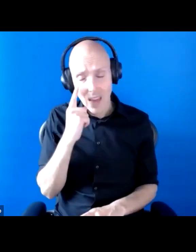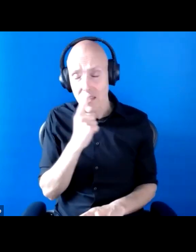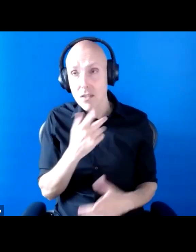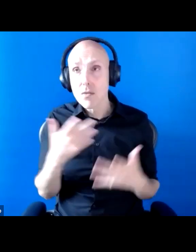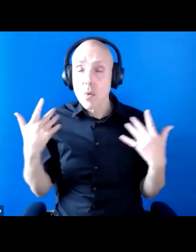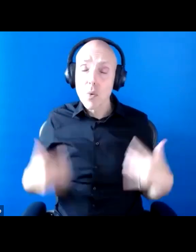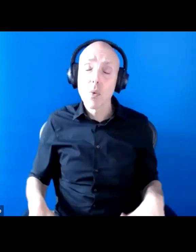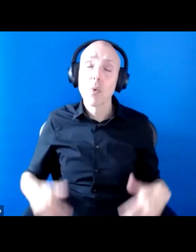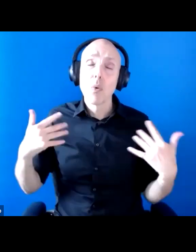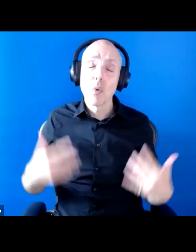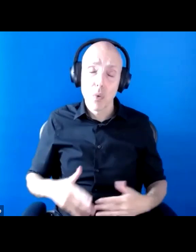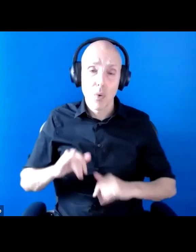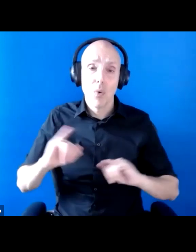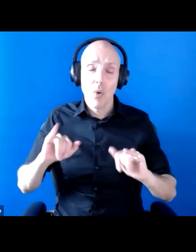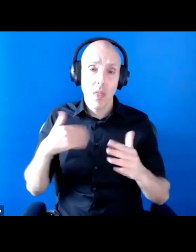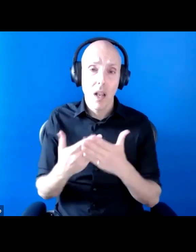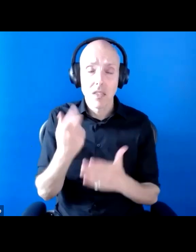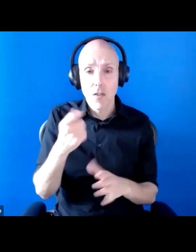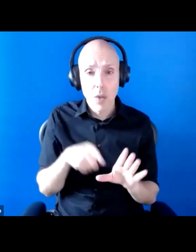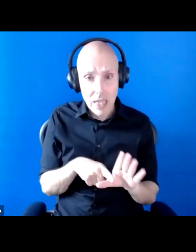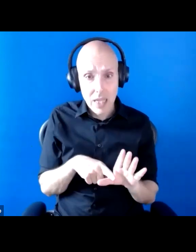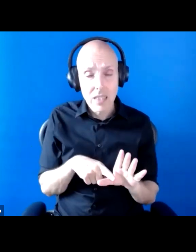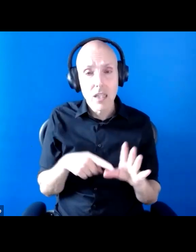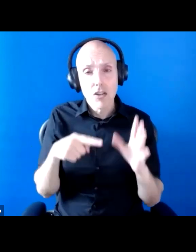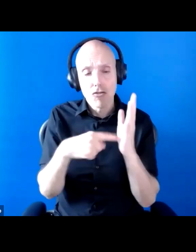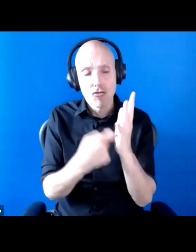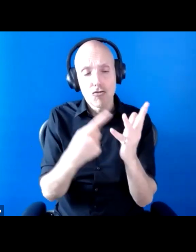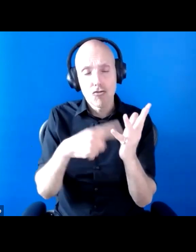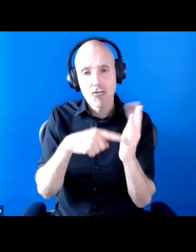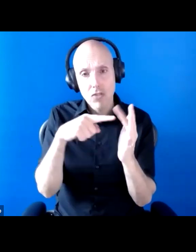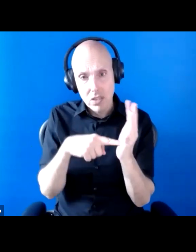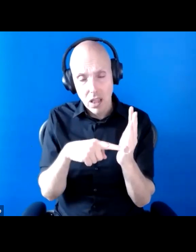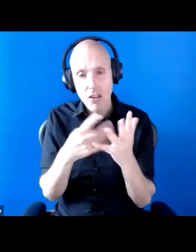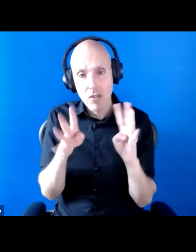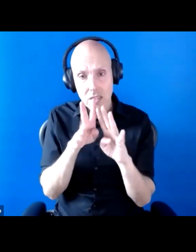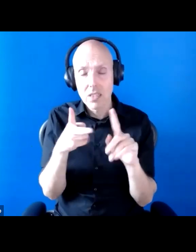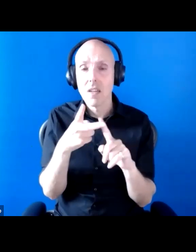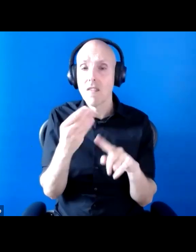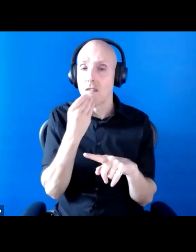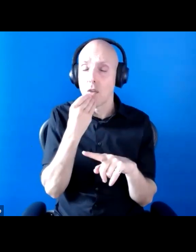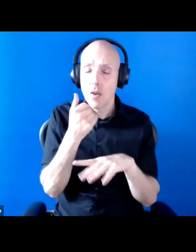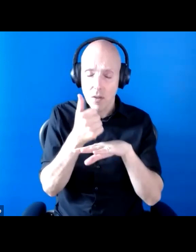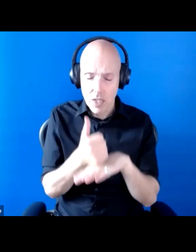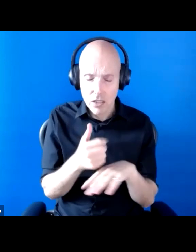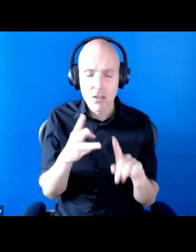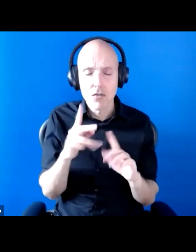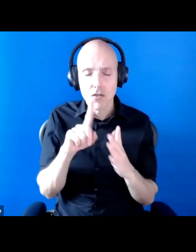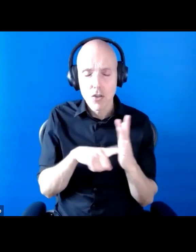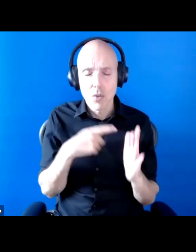over the last few years. So the Trussell Trust, the Food Foundation, Joseph Roundtree, the